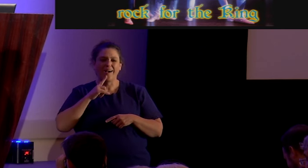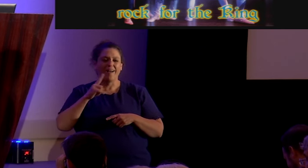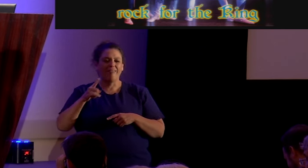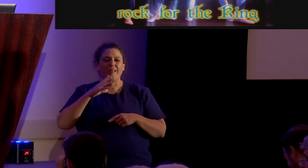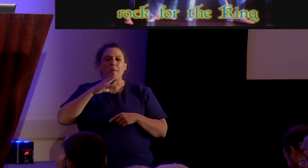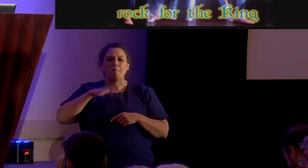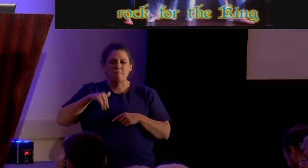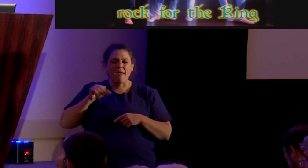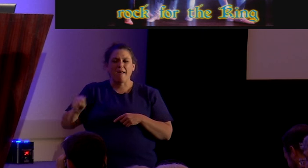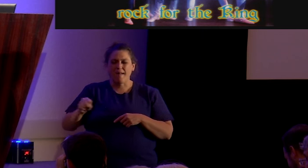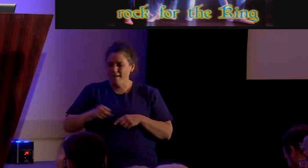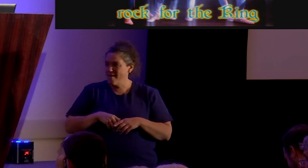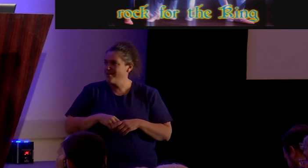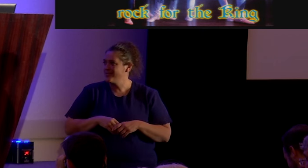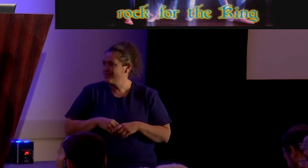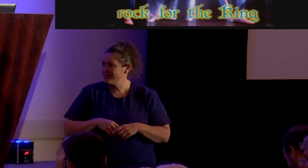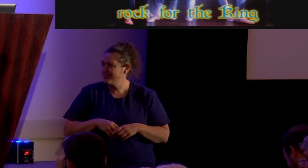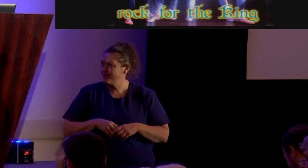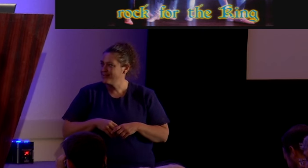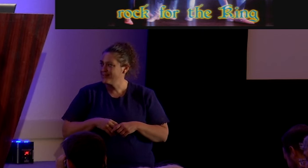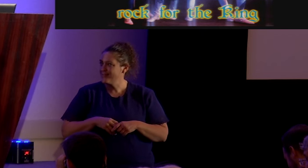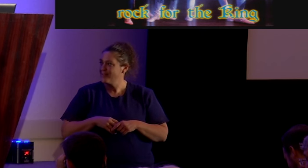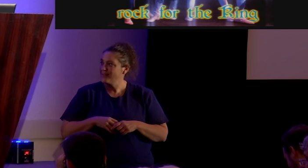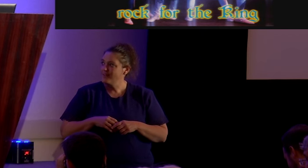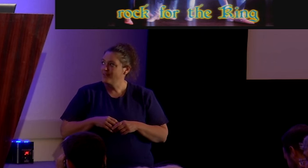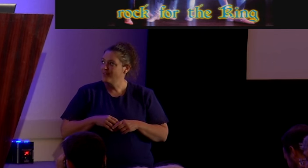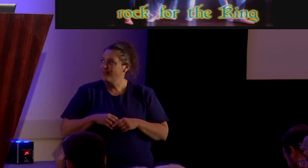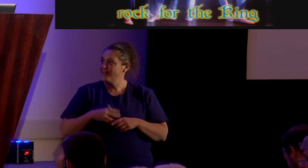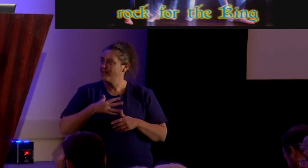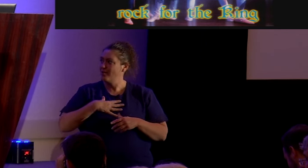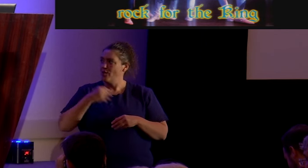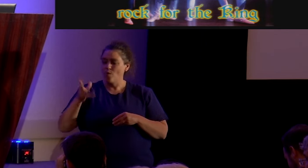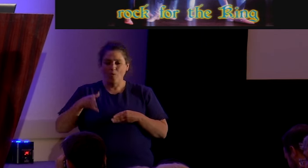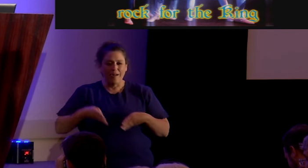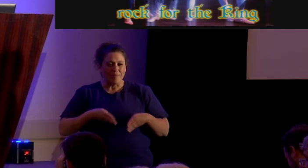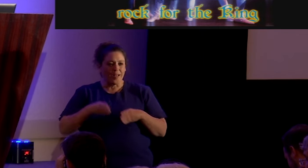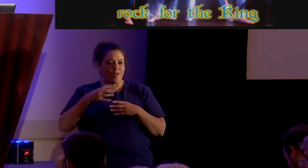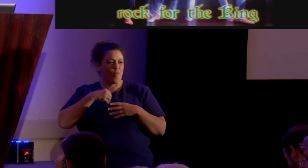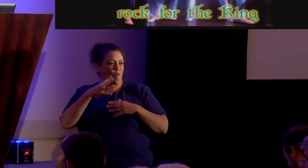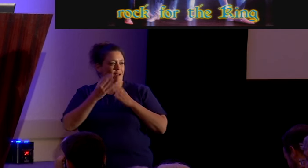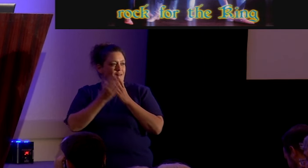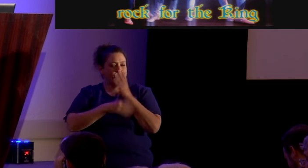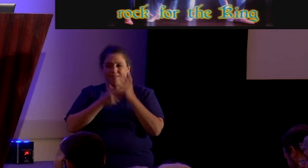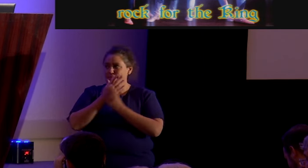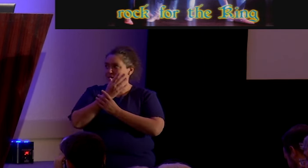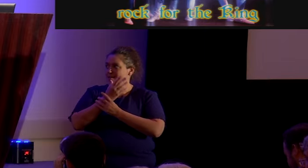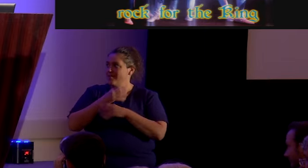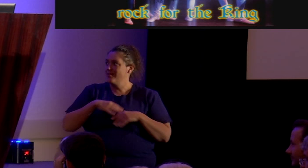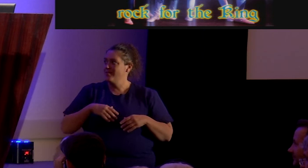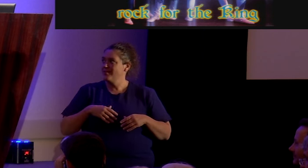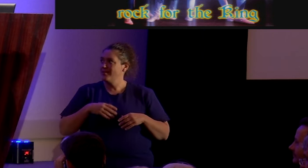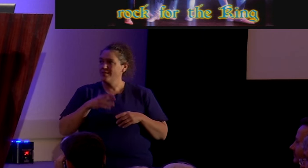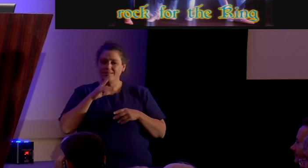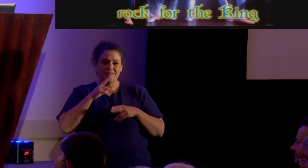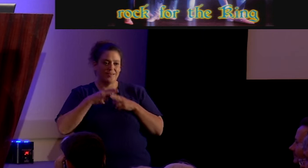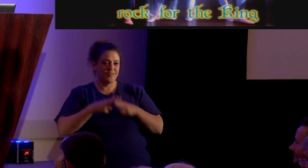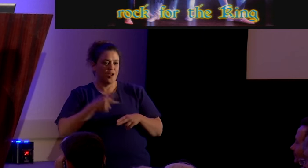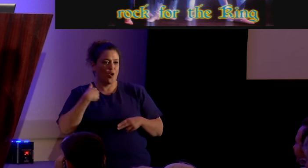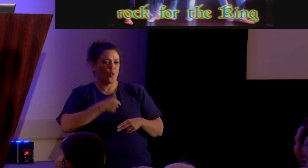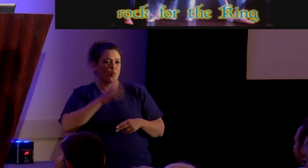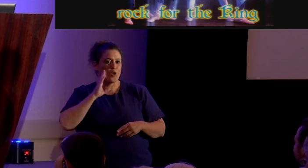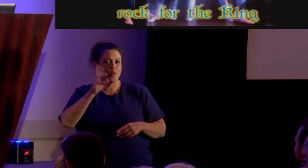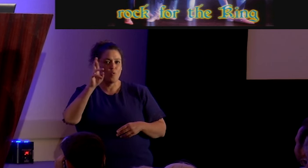these cats here right white spandex and white gloves and their hot single called we will rock